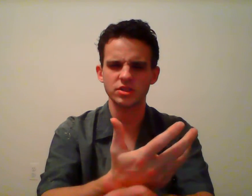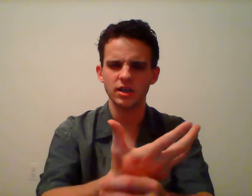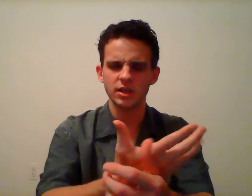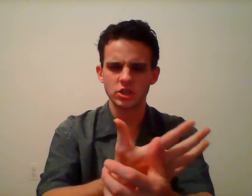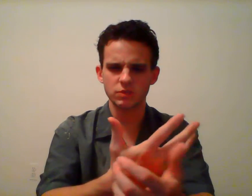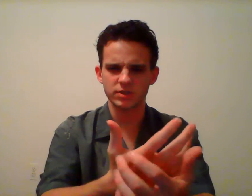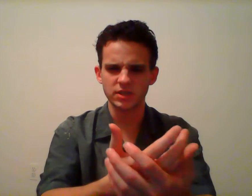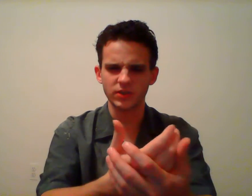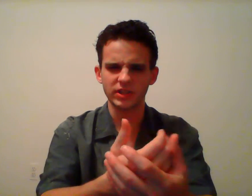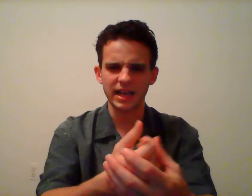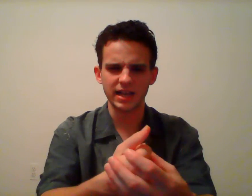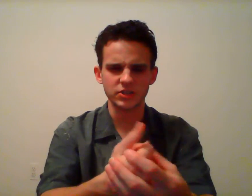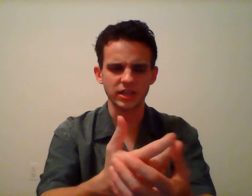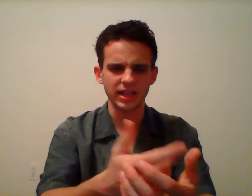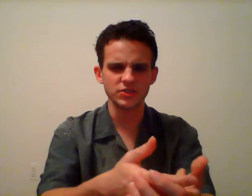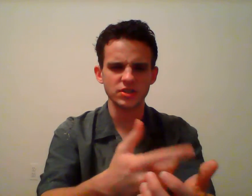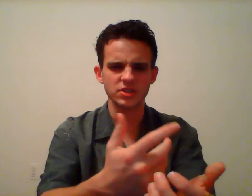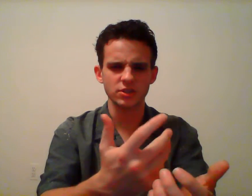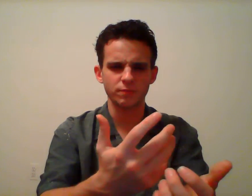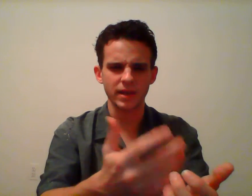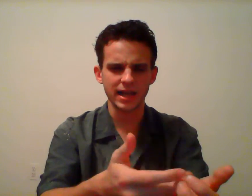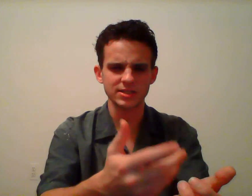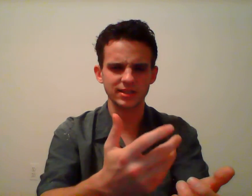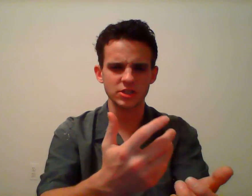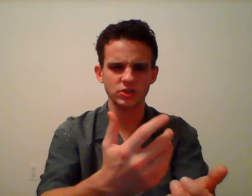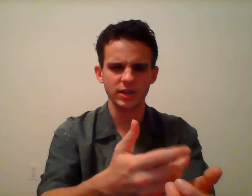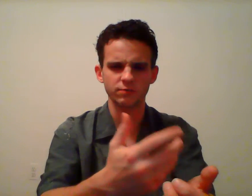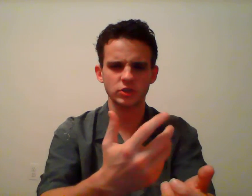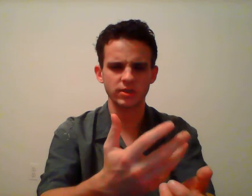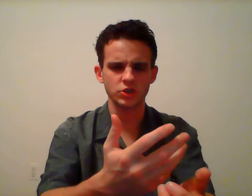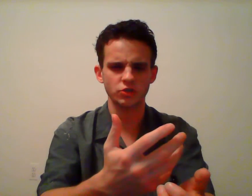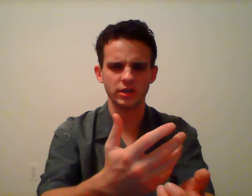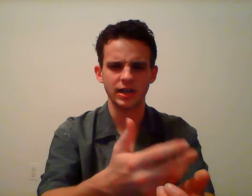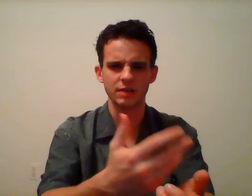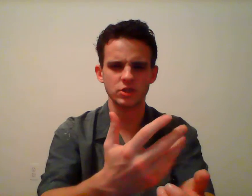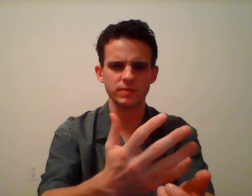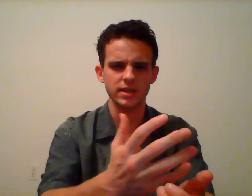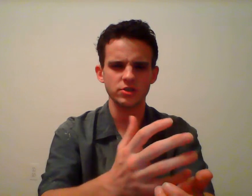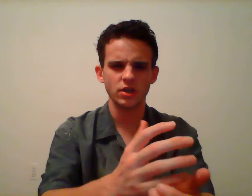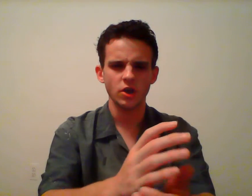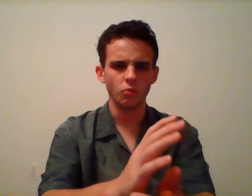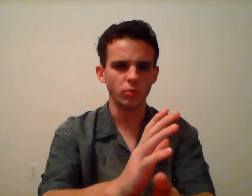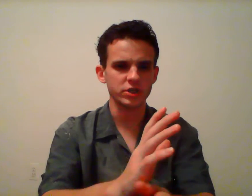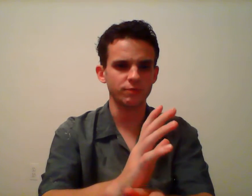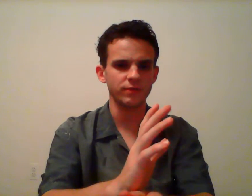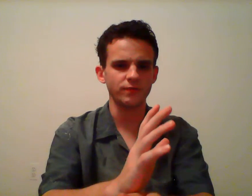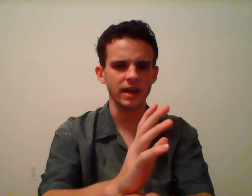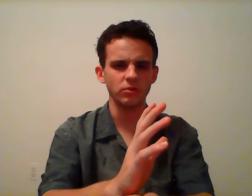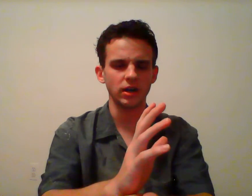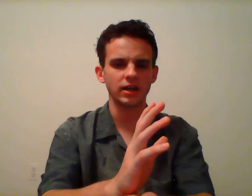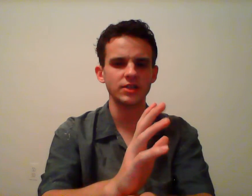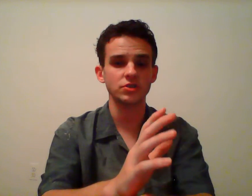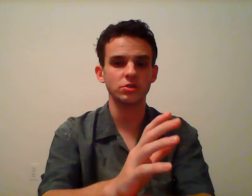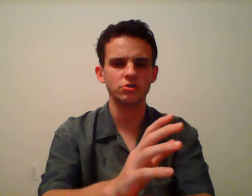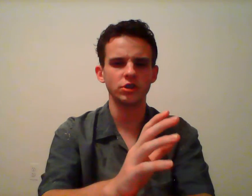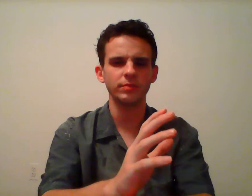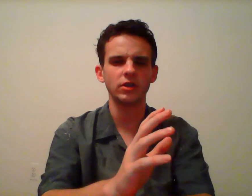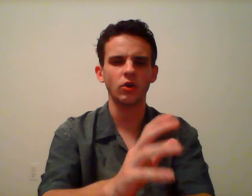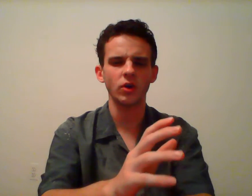specifically as instances of past legislative restrictions on anonymous speech, which have been found unconstitutional because